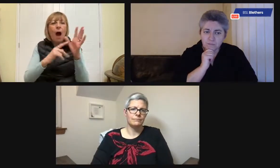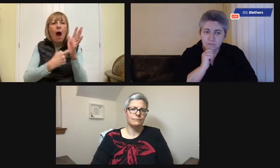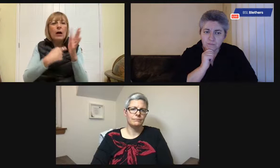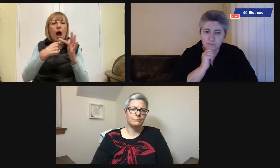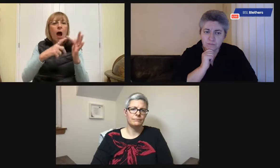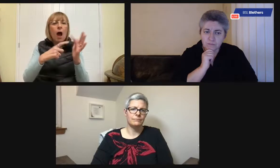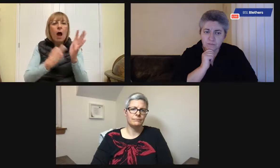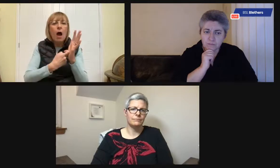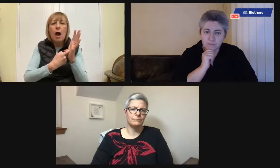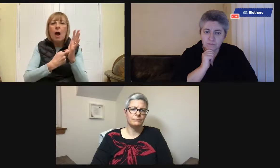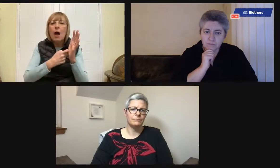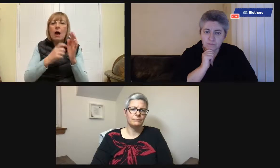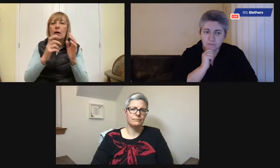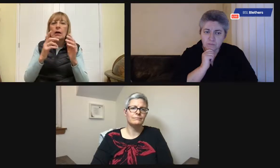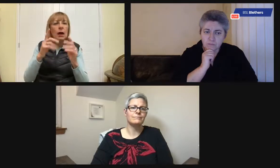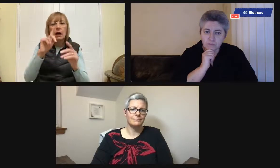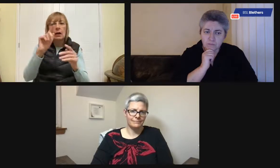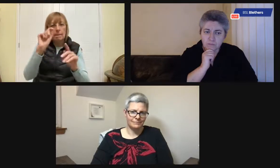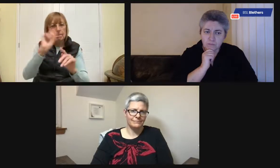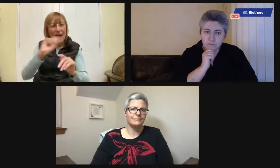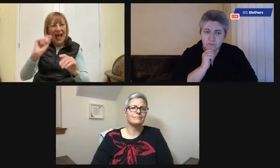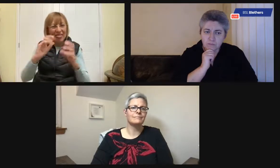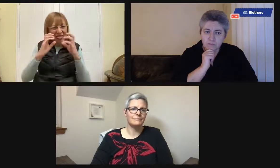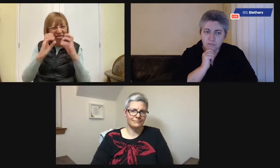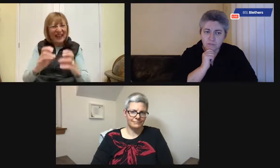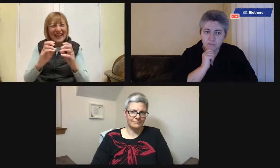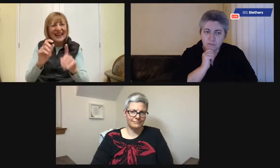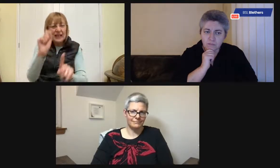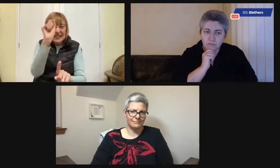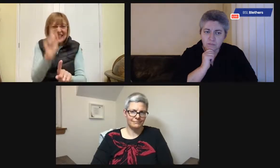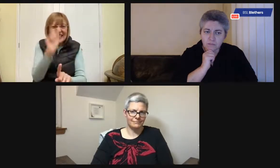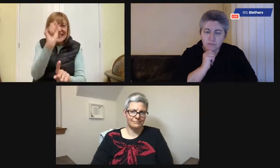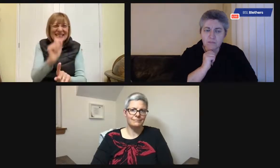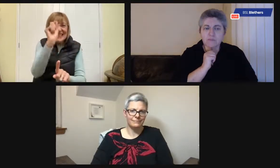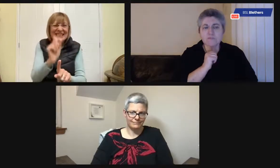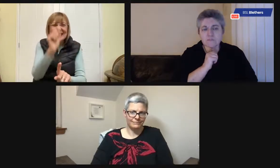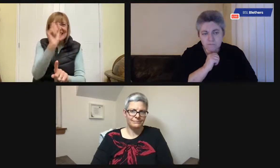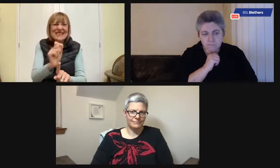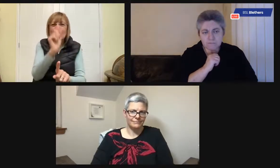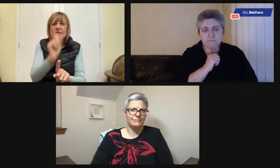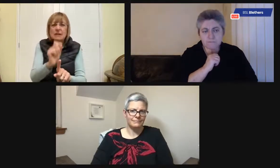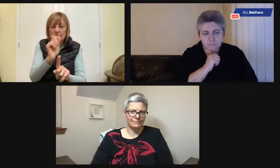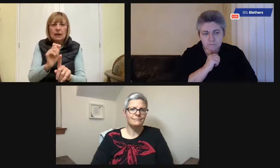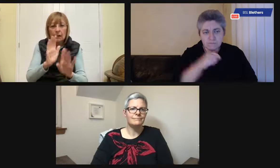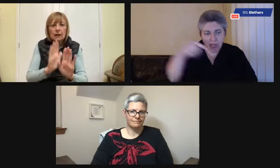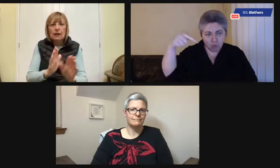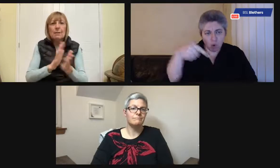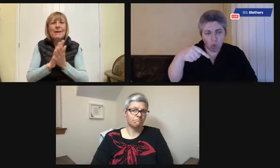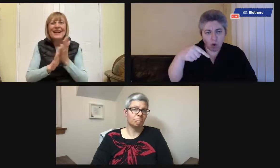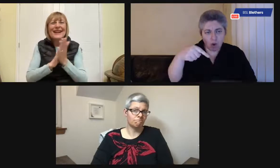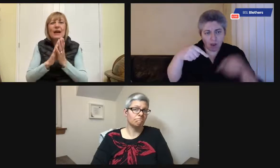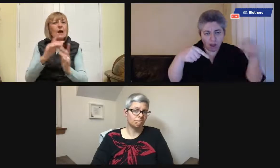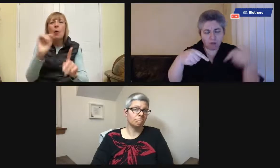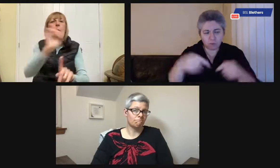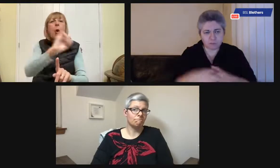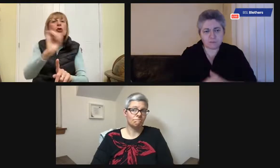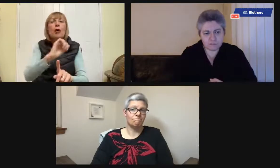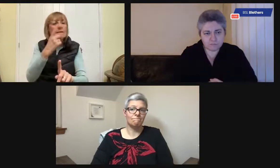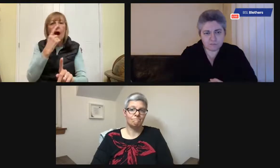Yeah, I used a black marker pen to make a really thick line, to really exaggerate